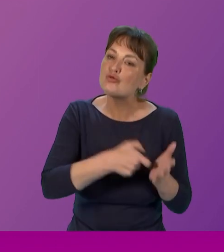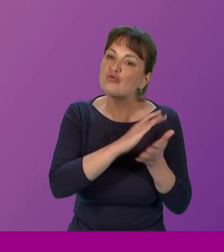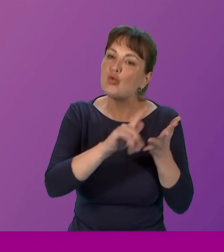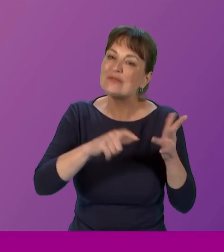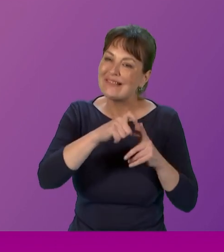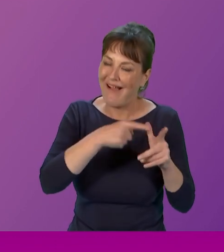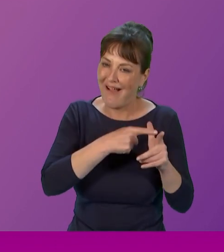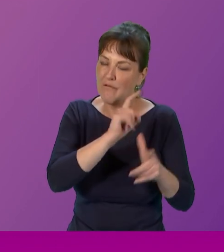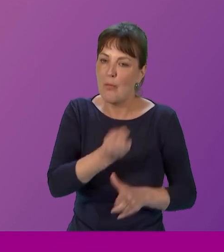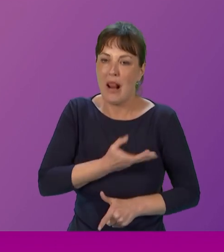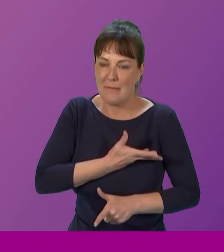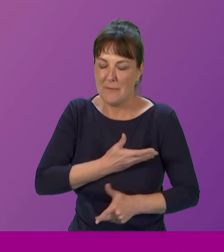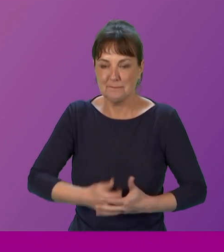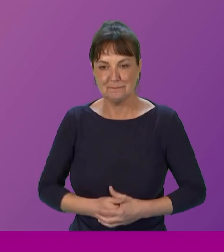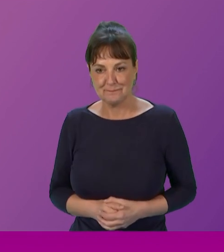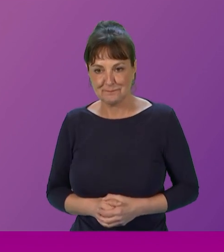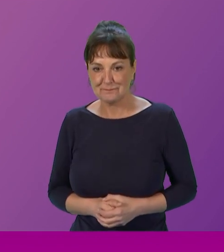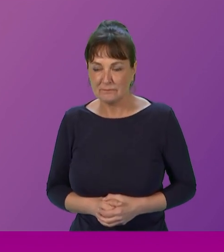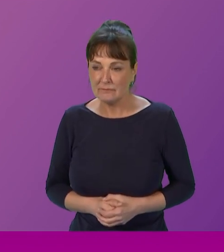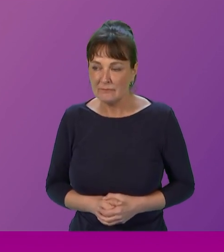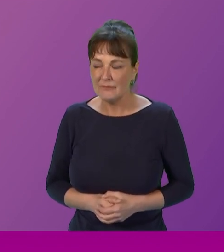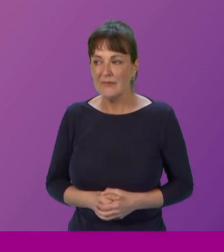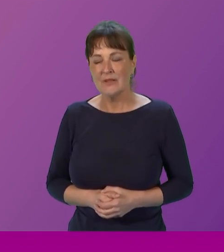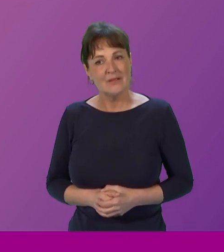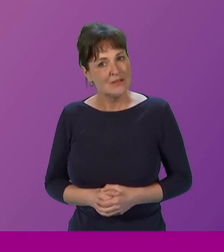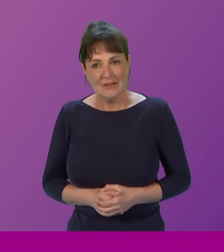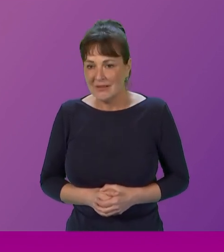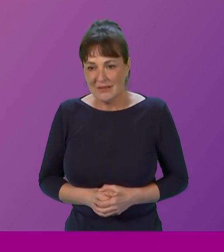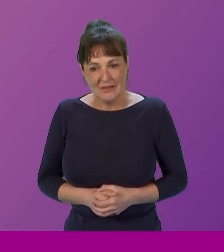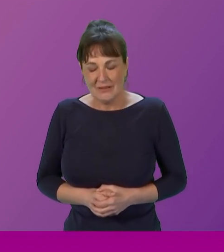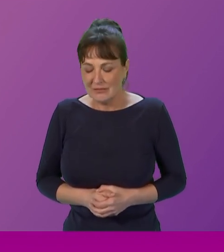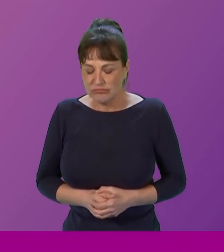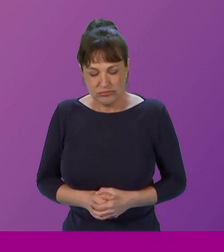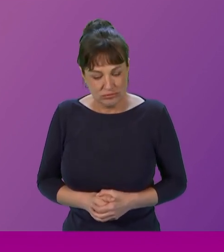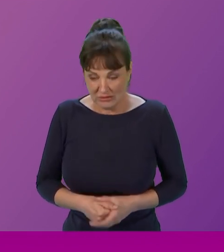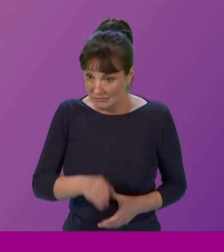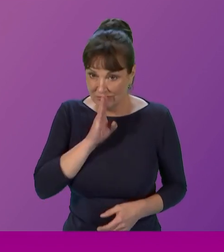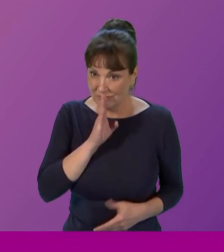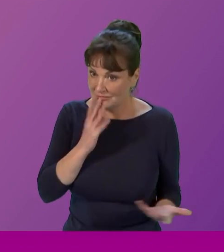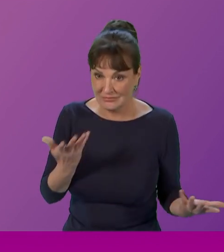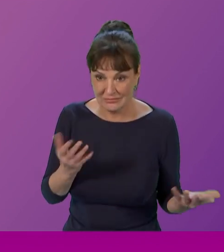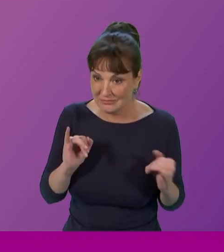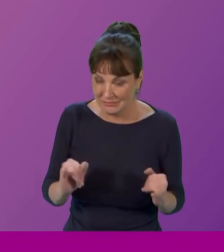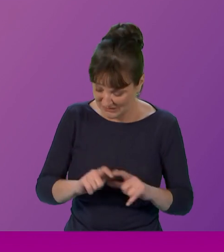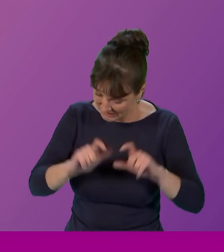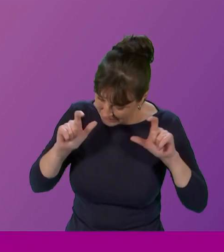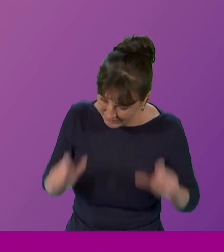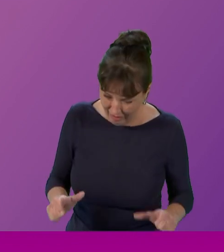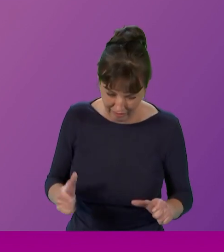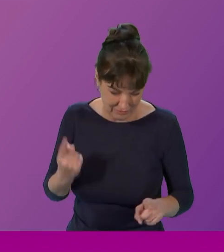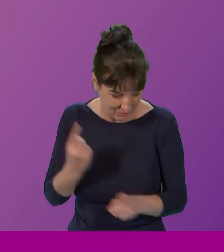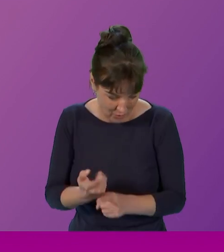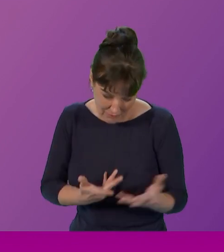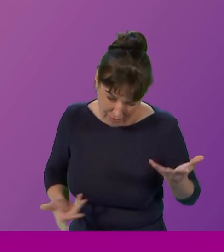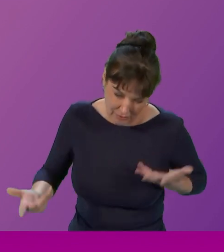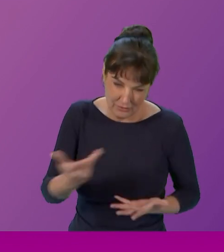It's quite sad that we're still dealing with domestic violence because it was one of the things that this parliament did in the very